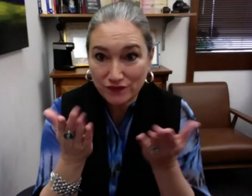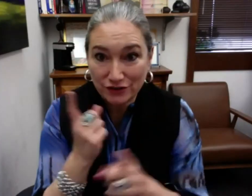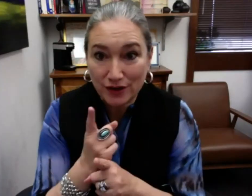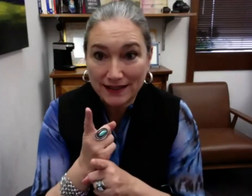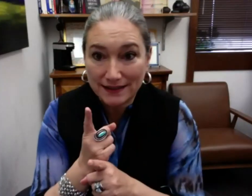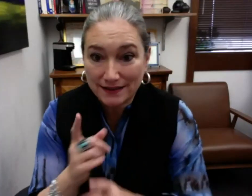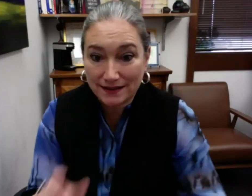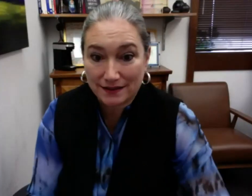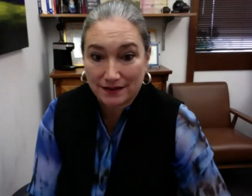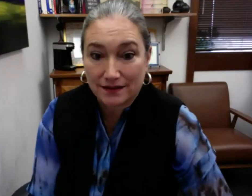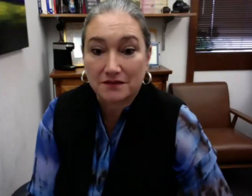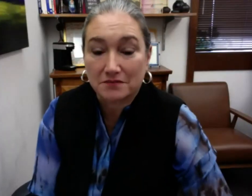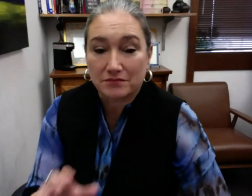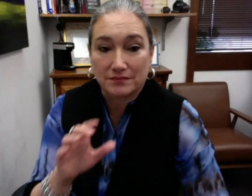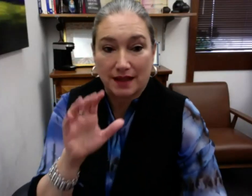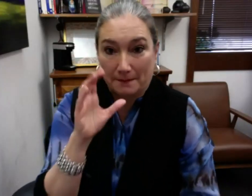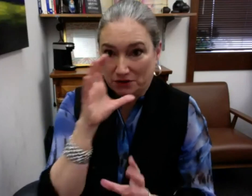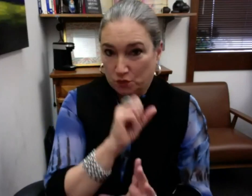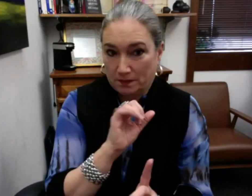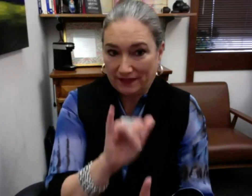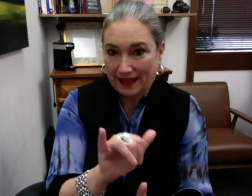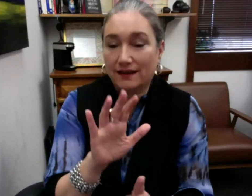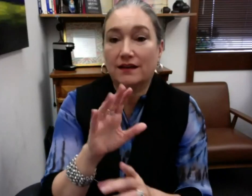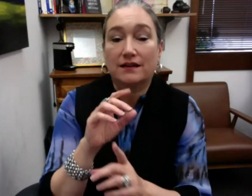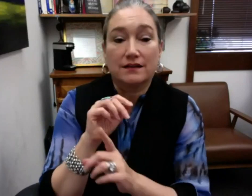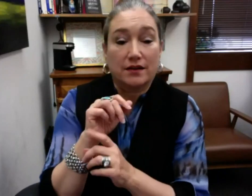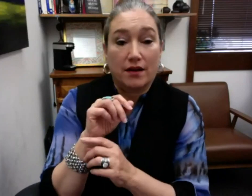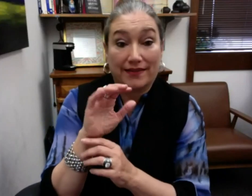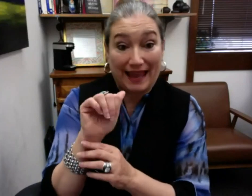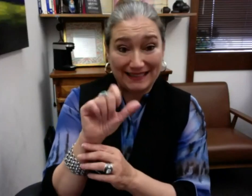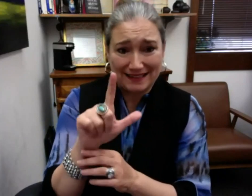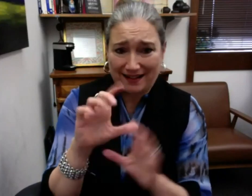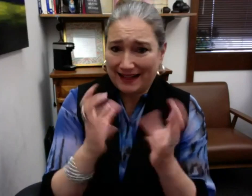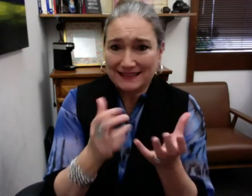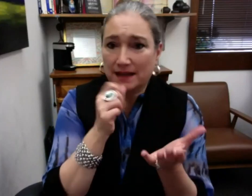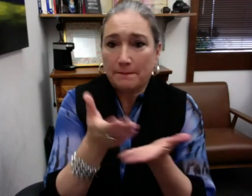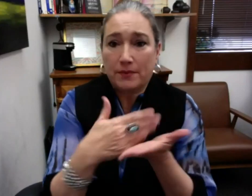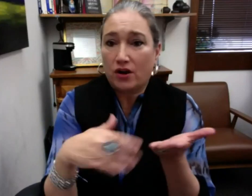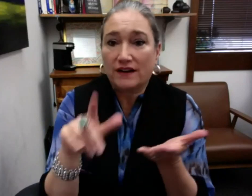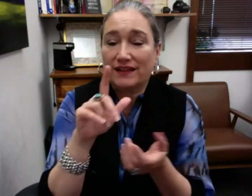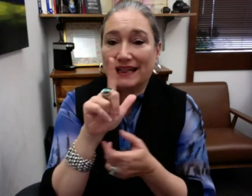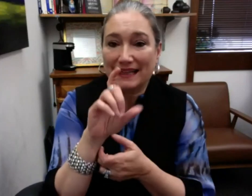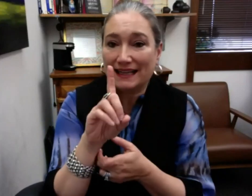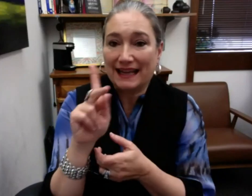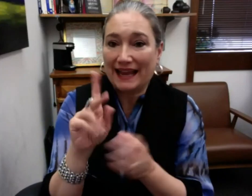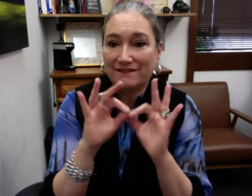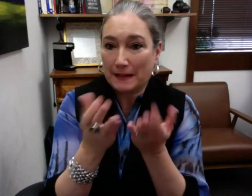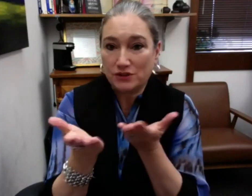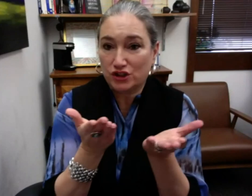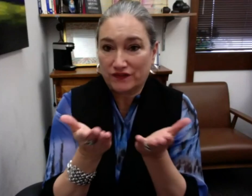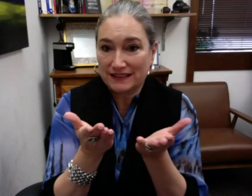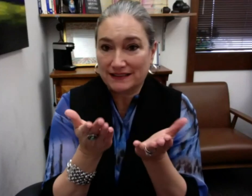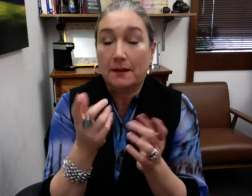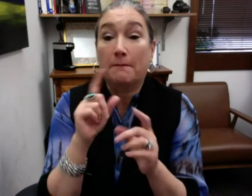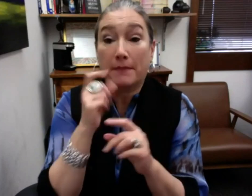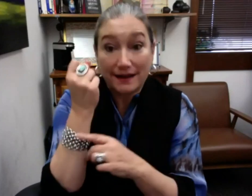So actually talking about lead K and family services, right? I'm assuming that's what the question was, was asking about. So ASL classes are